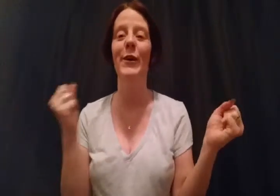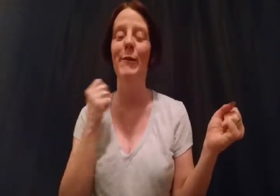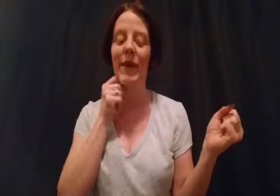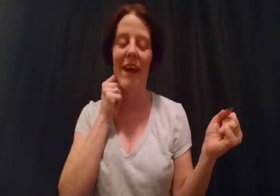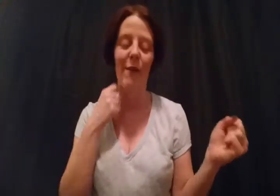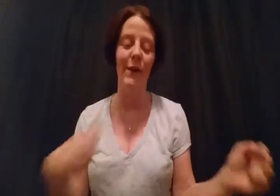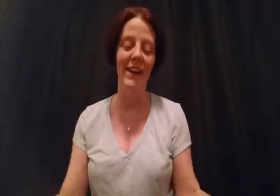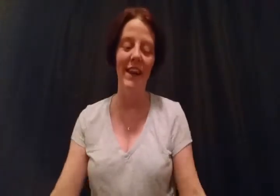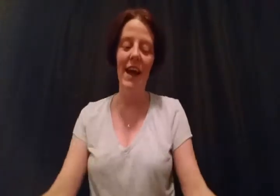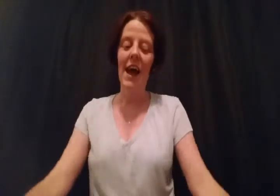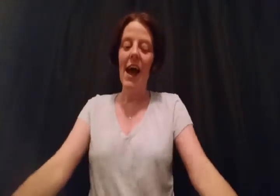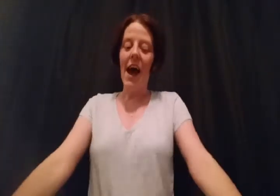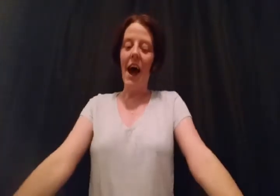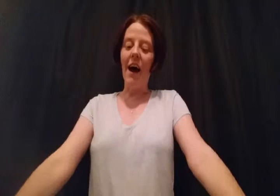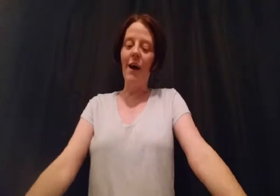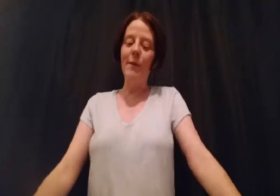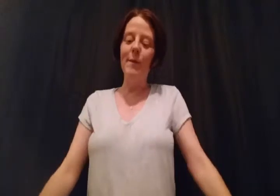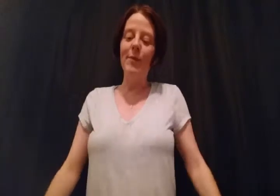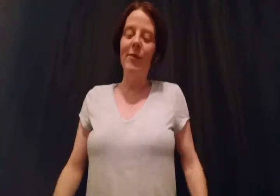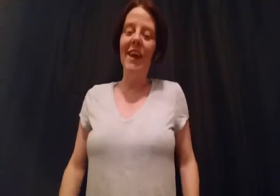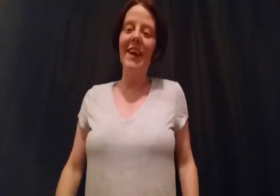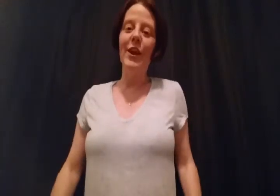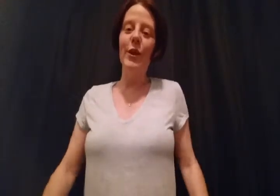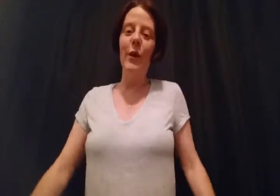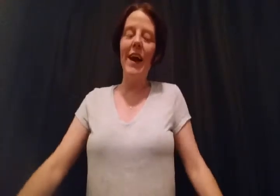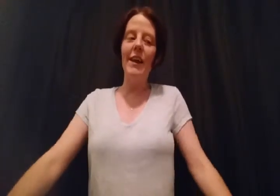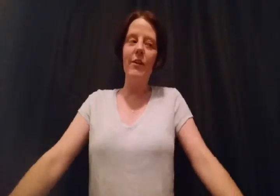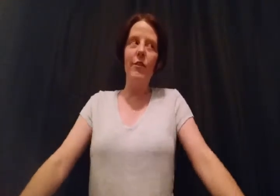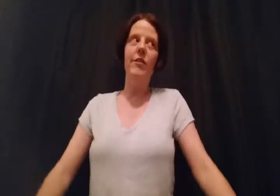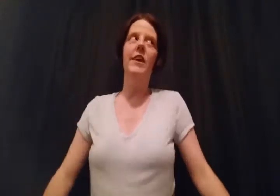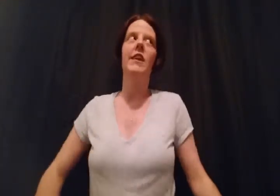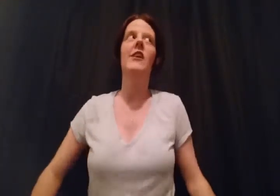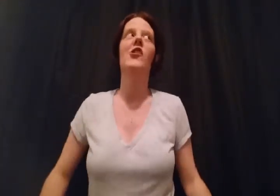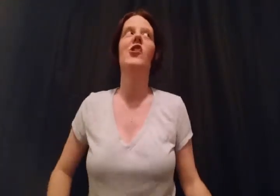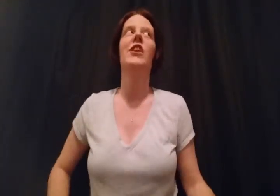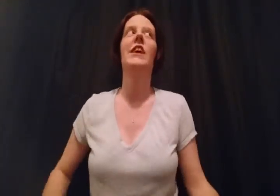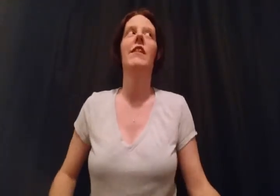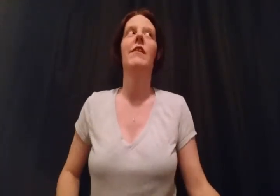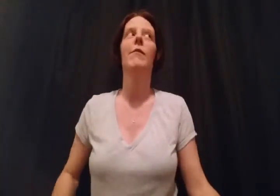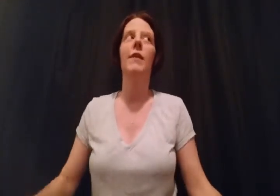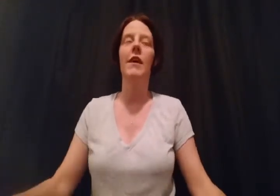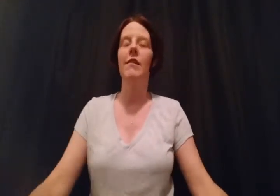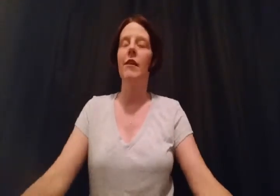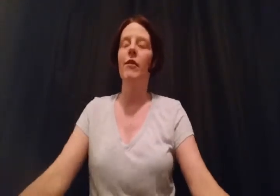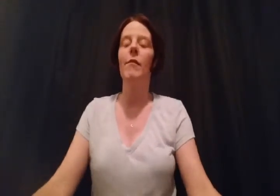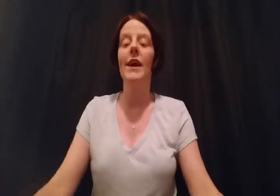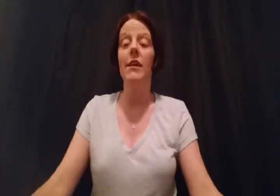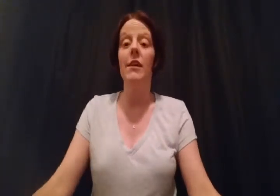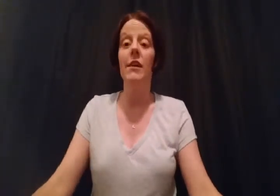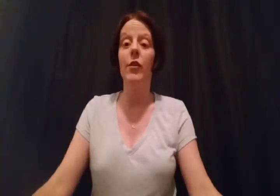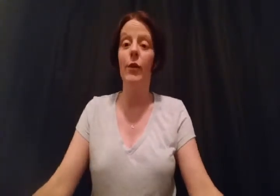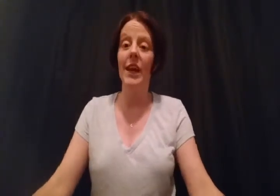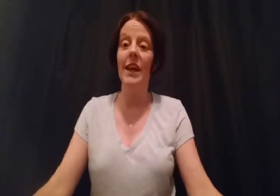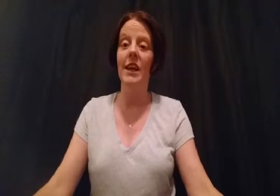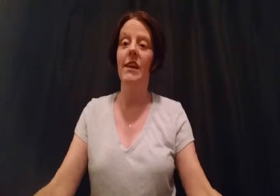out hope on that one. Um, you know, I understand that she, that, uh, Stephanie Meyer created